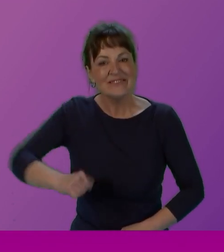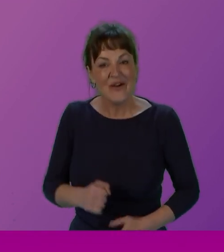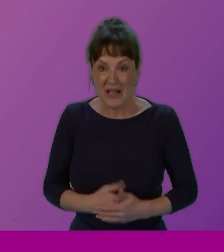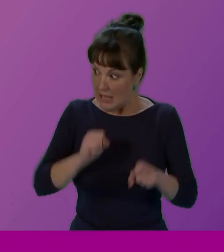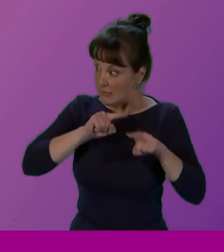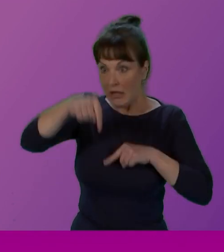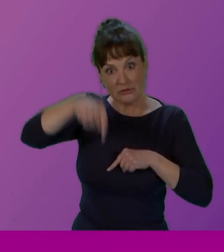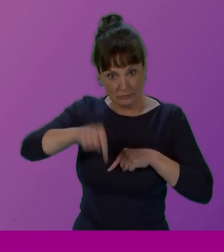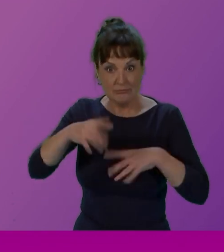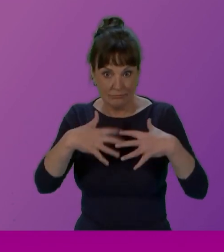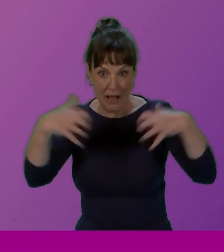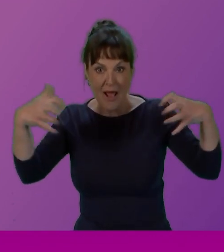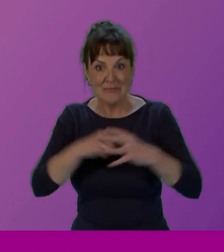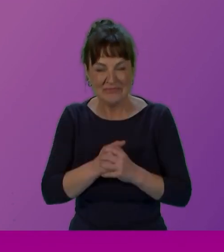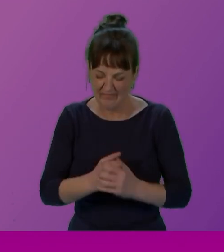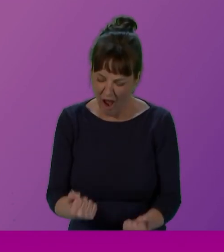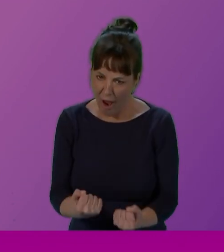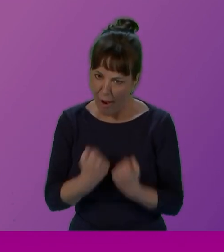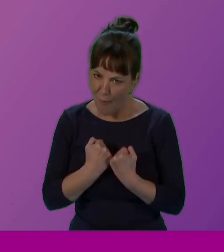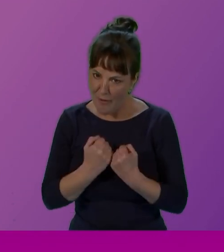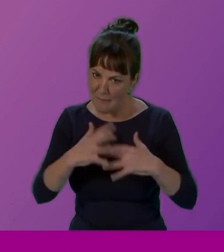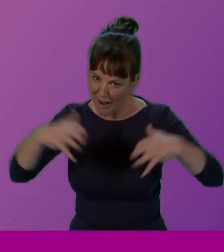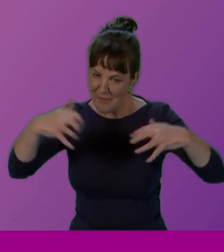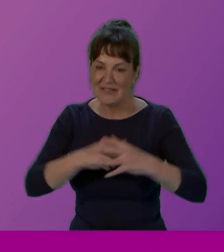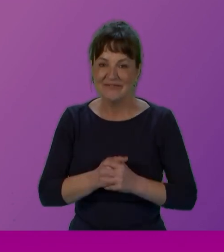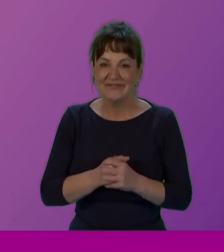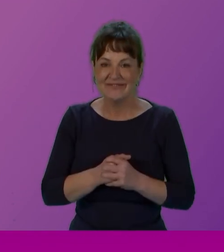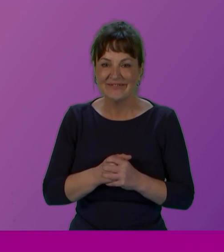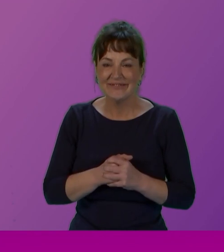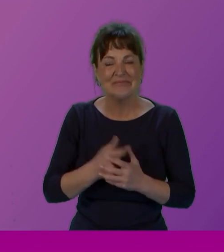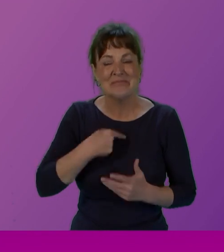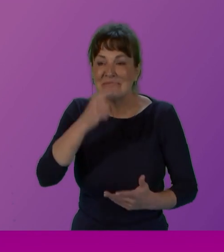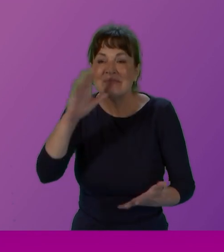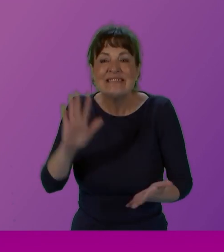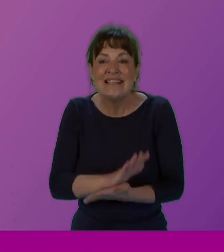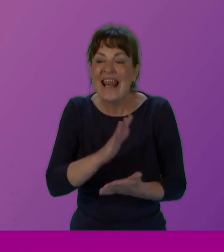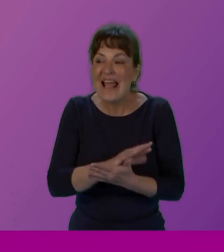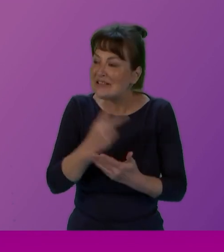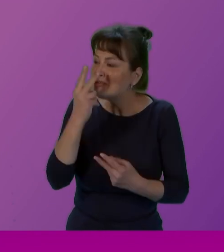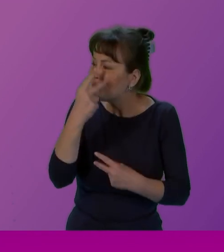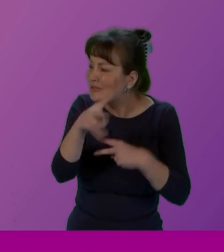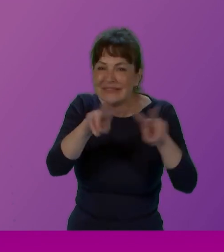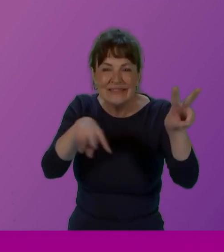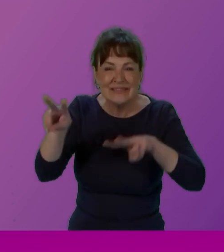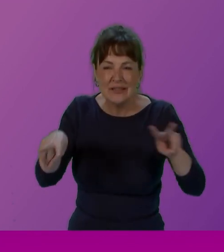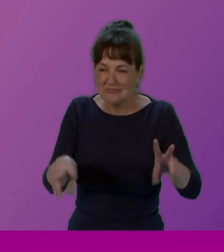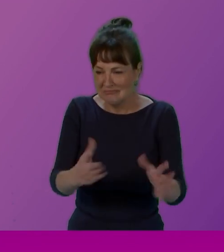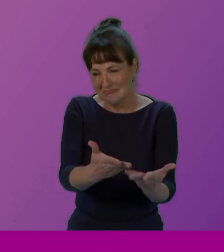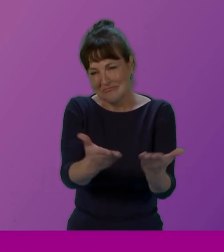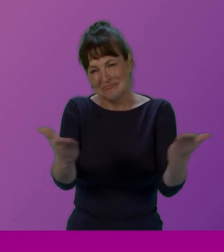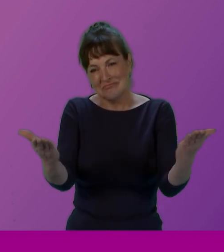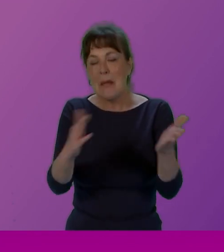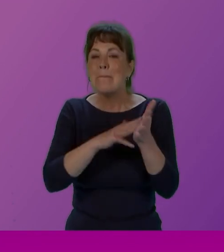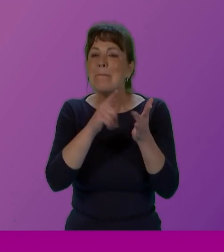in this Parliament, our Parliament. And we are delighted to see the prime of Miss